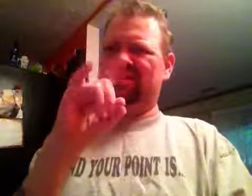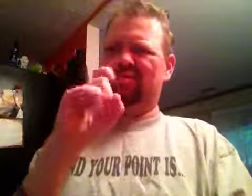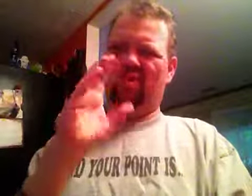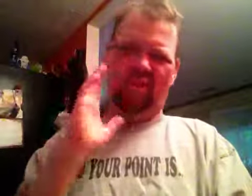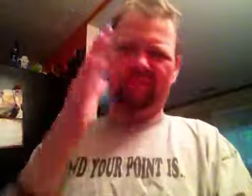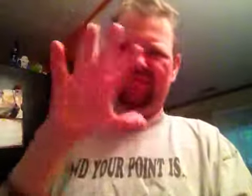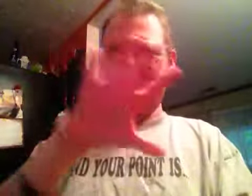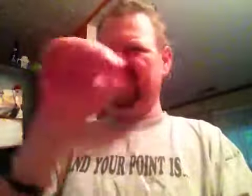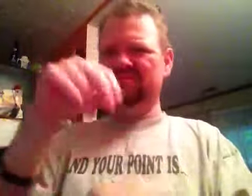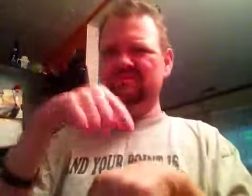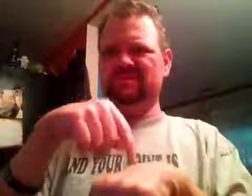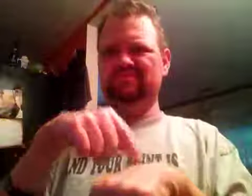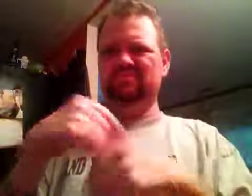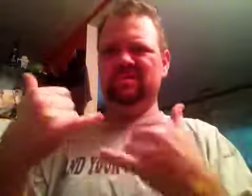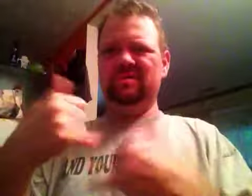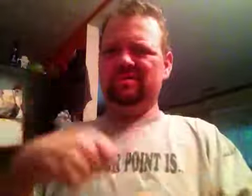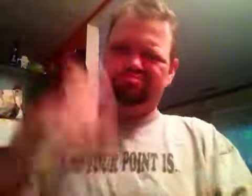Oh, he's into help of Mr., Ben, let's explain it.